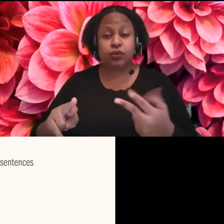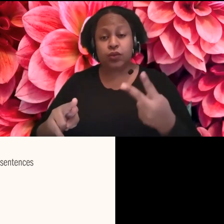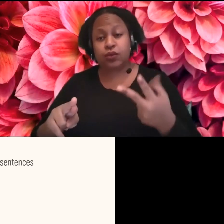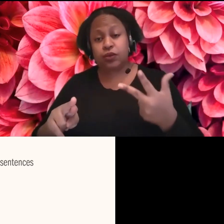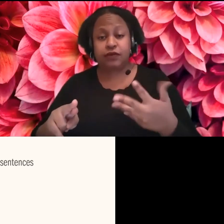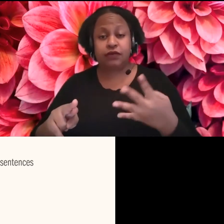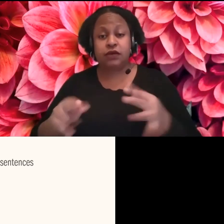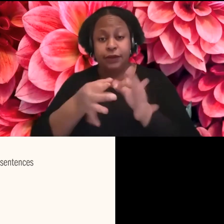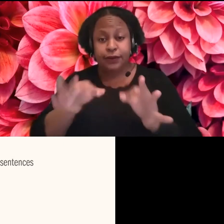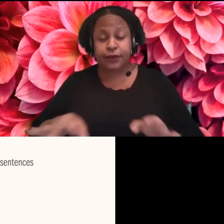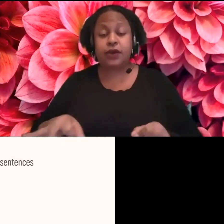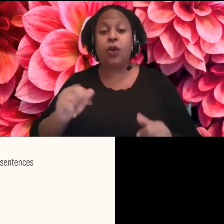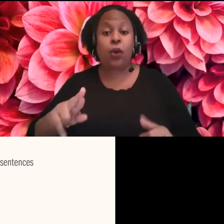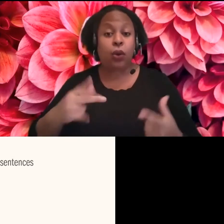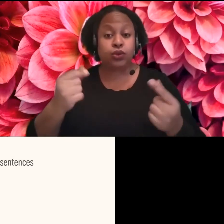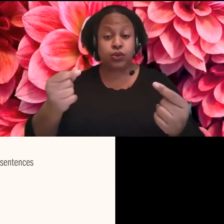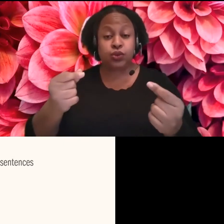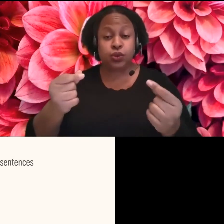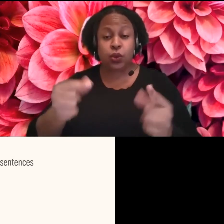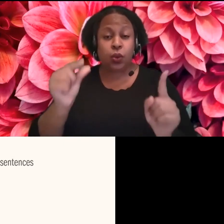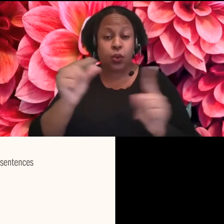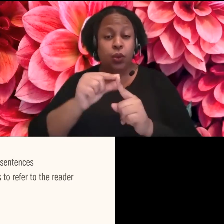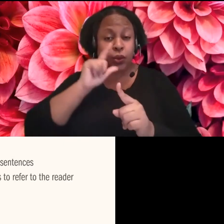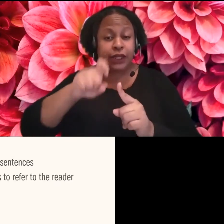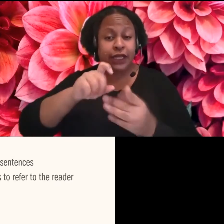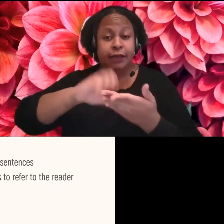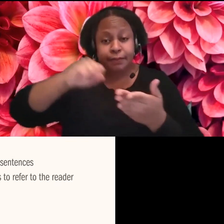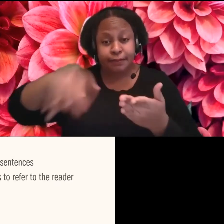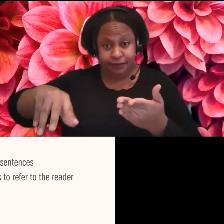excess unneeded words. Um,